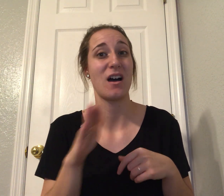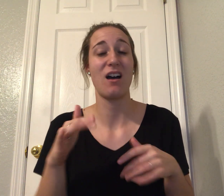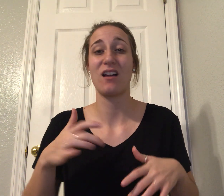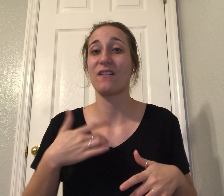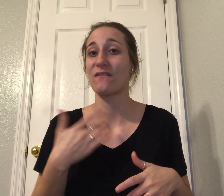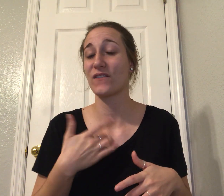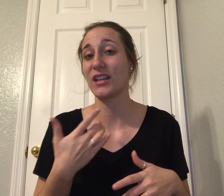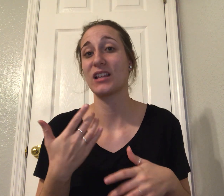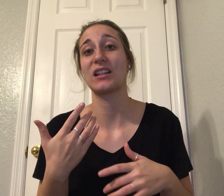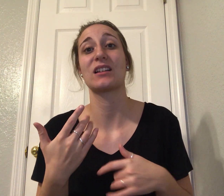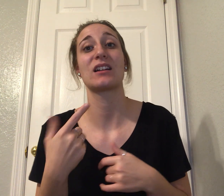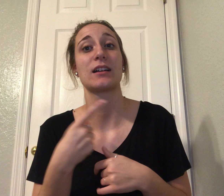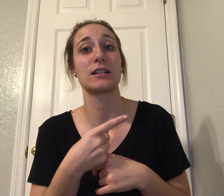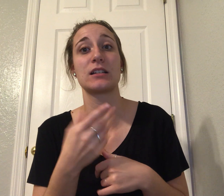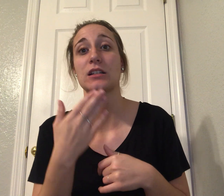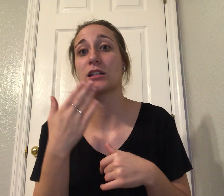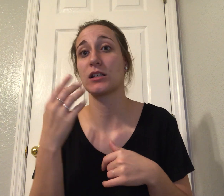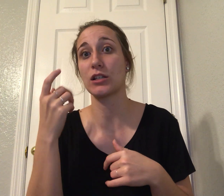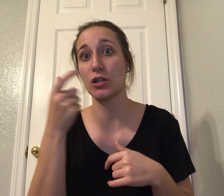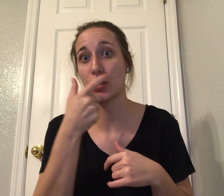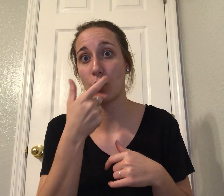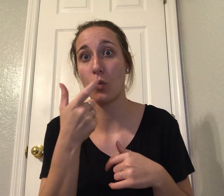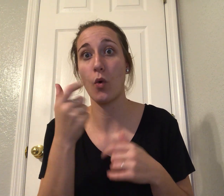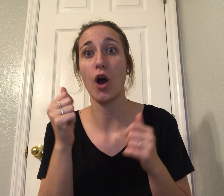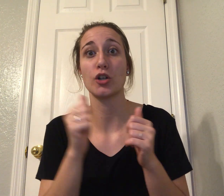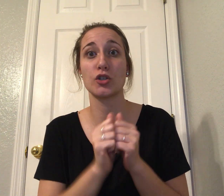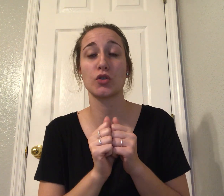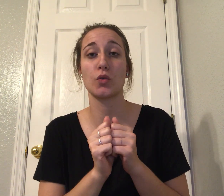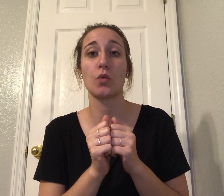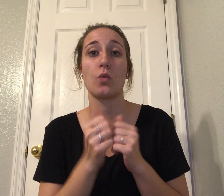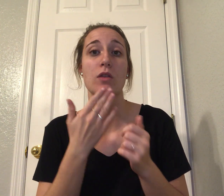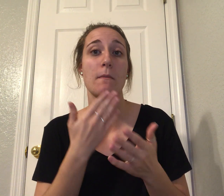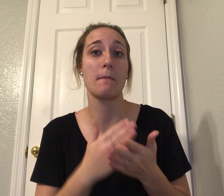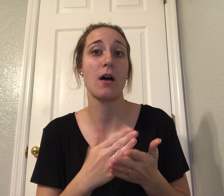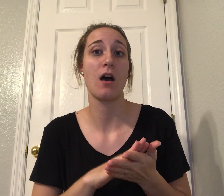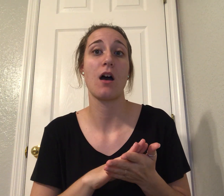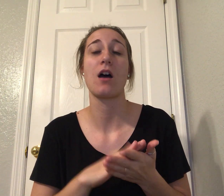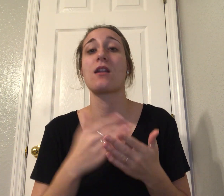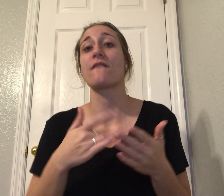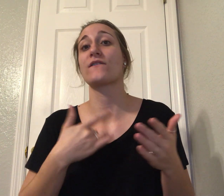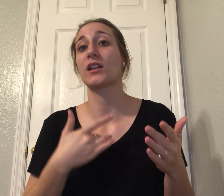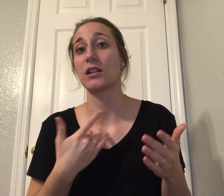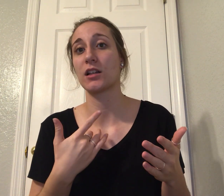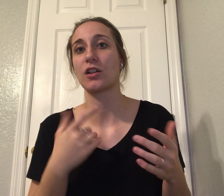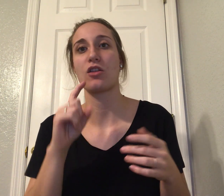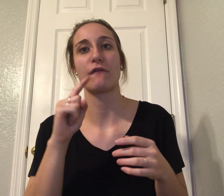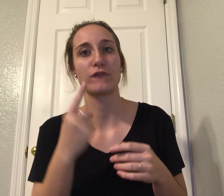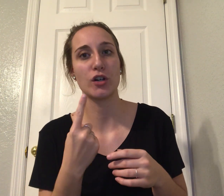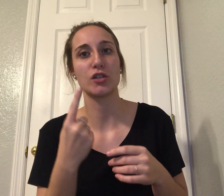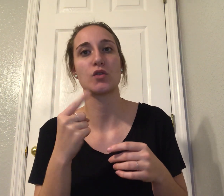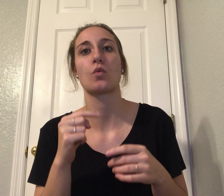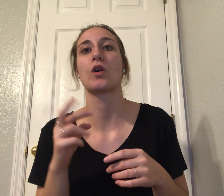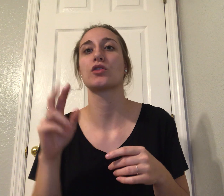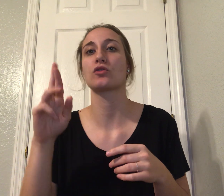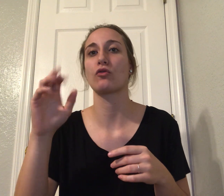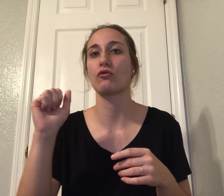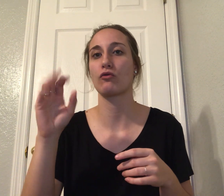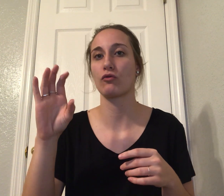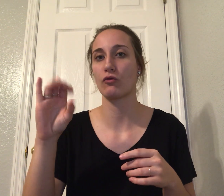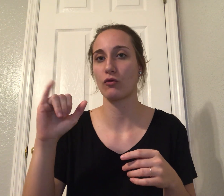U.S. The first warning sign, growing polarization along racial and identity lines. The country was polarized politically and